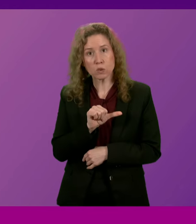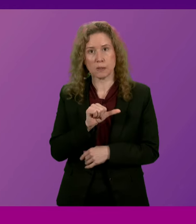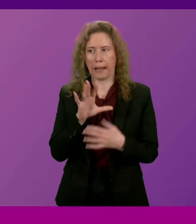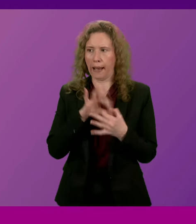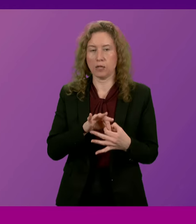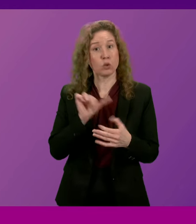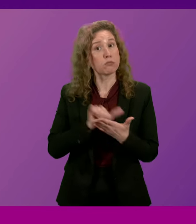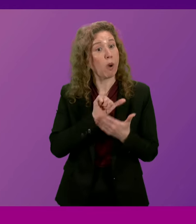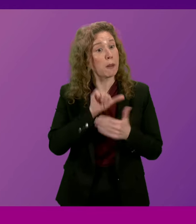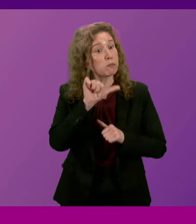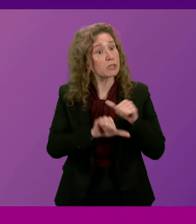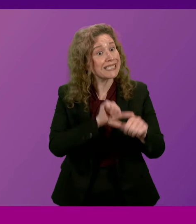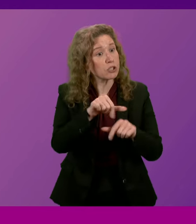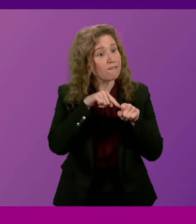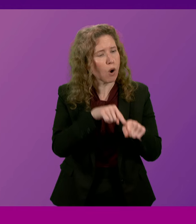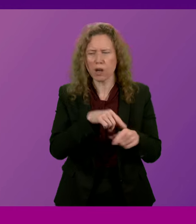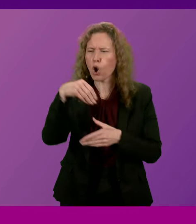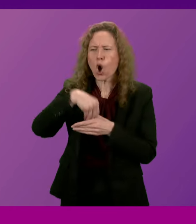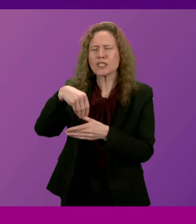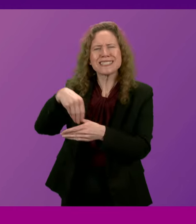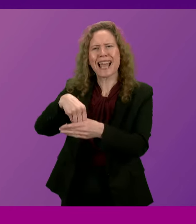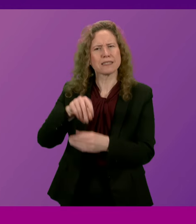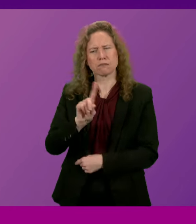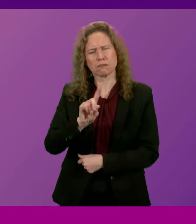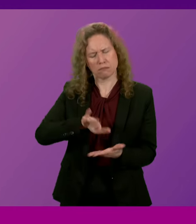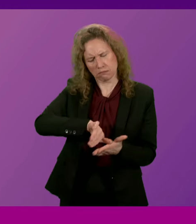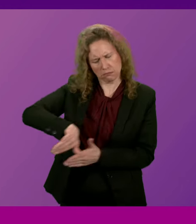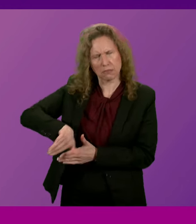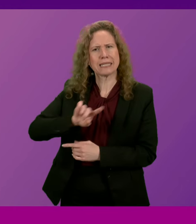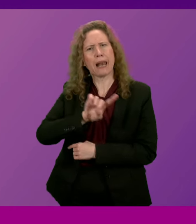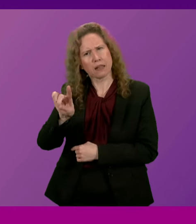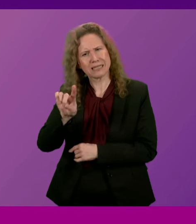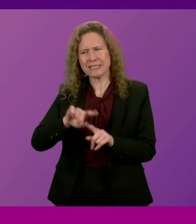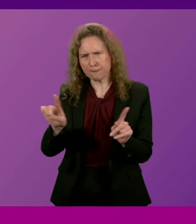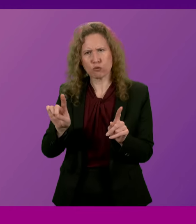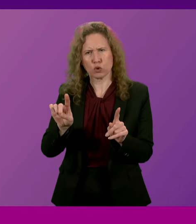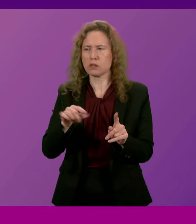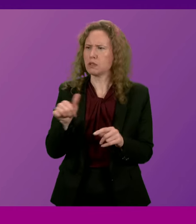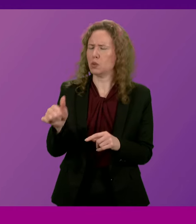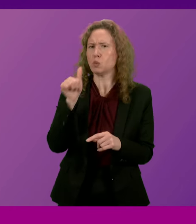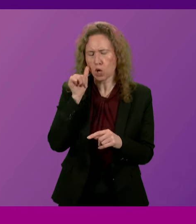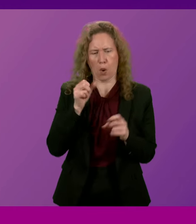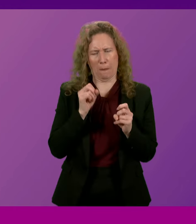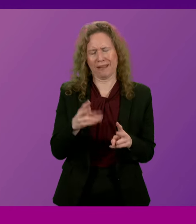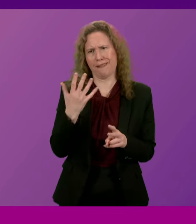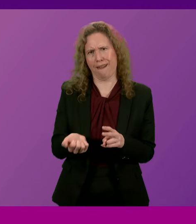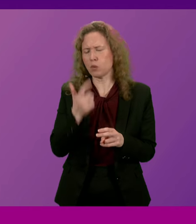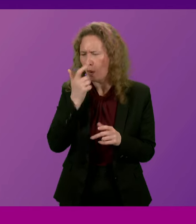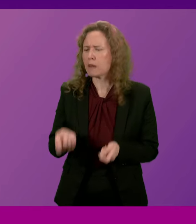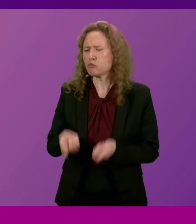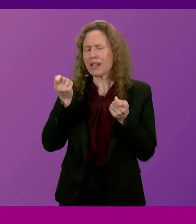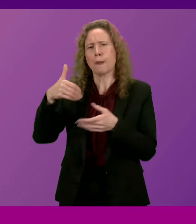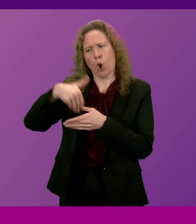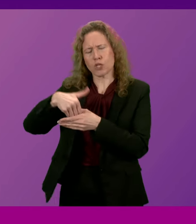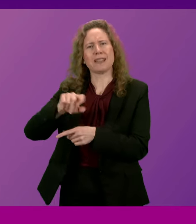proper procedures have been followed. The content of Members' contributions is a matter for Members and Members will be aware of the mechanism that exists